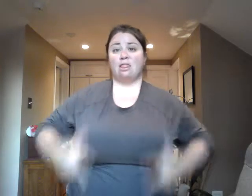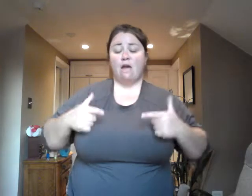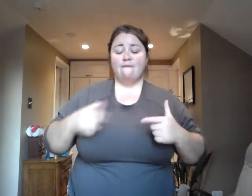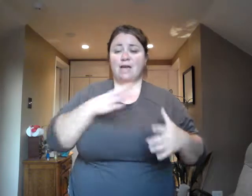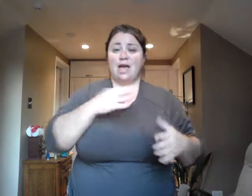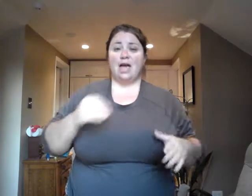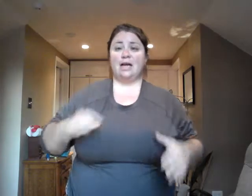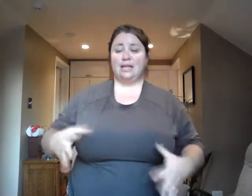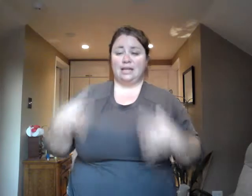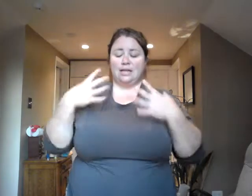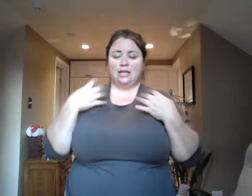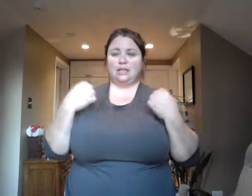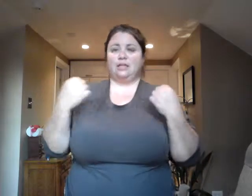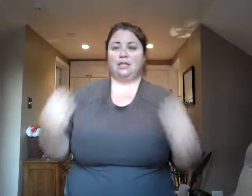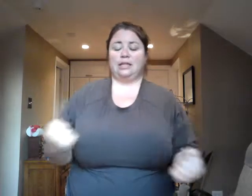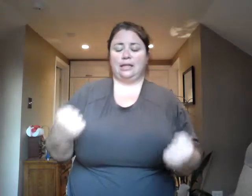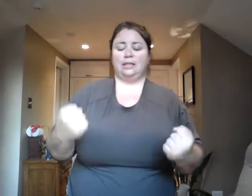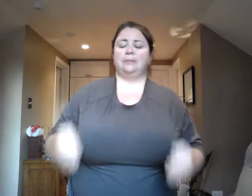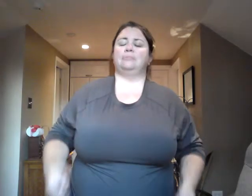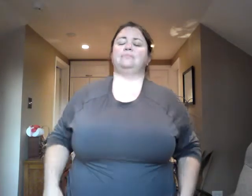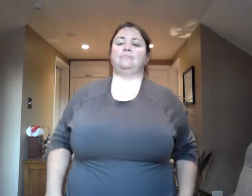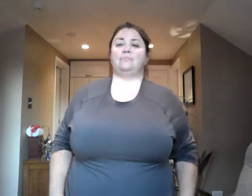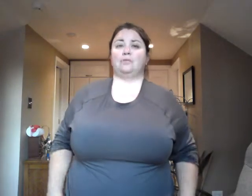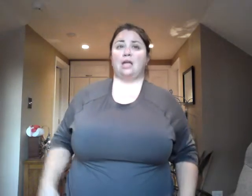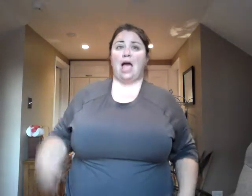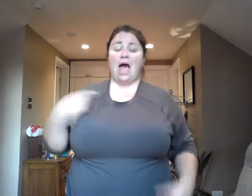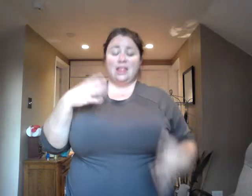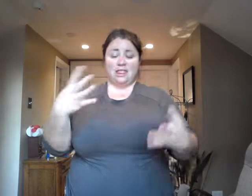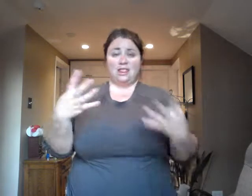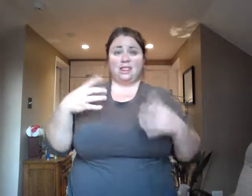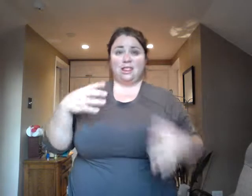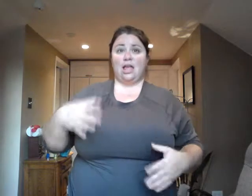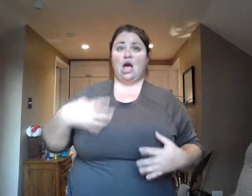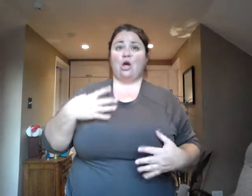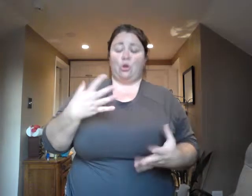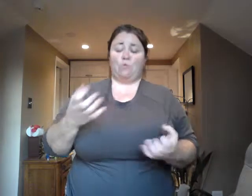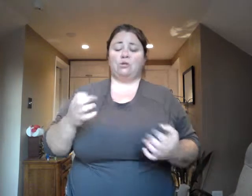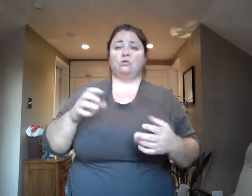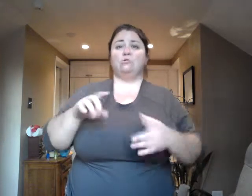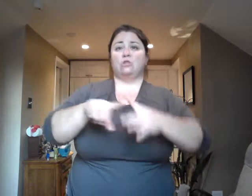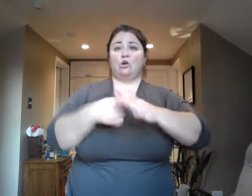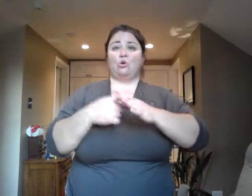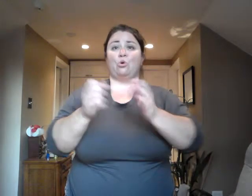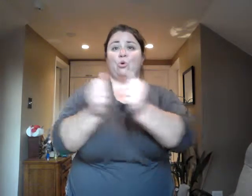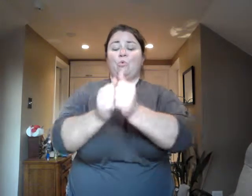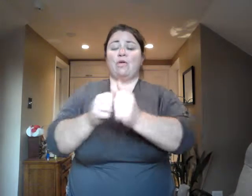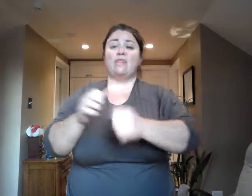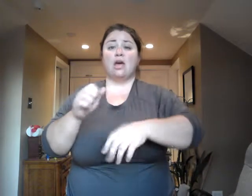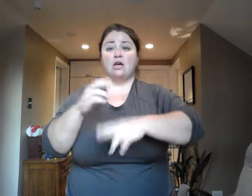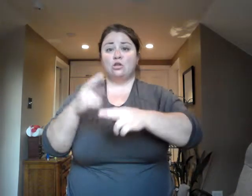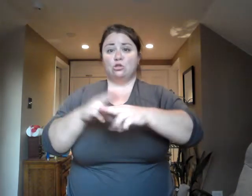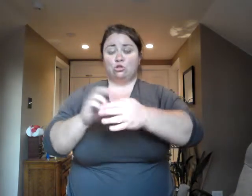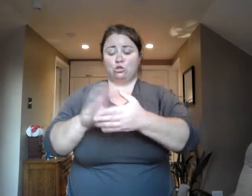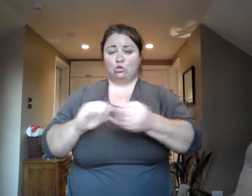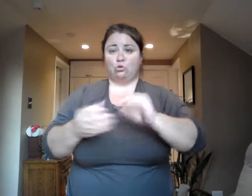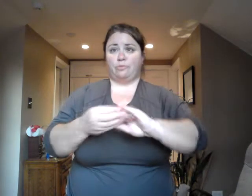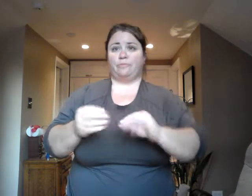Bernie F. Siegel. I'd like to begin by telling you a story. There once were three brick masons working